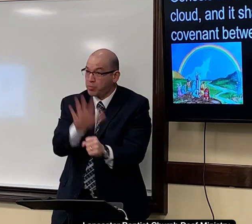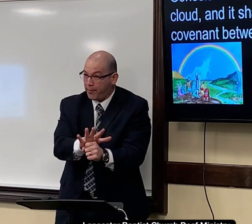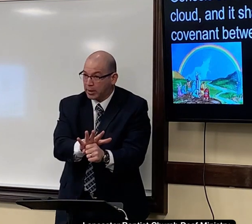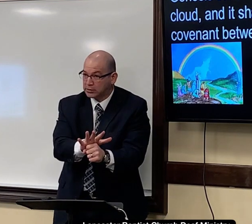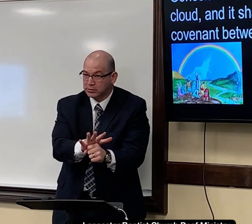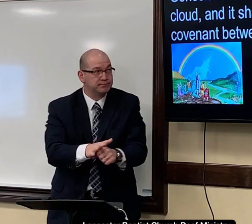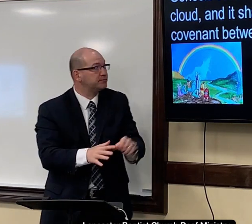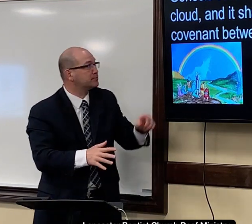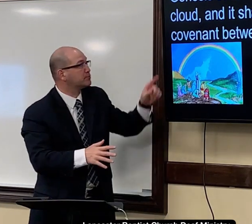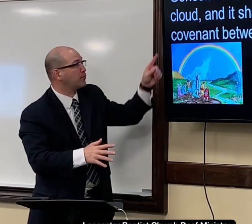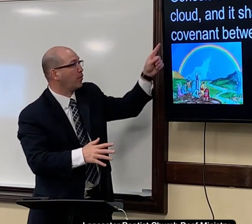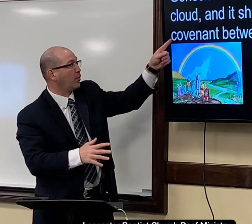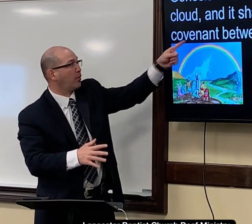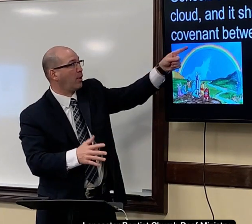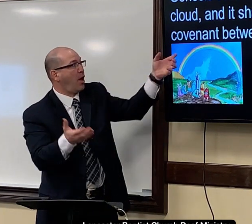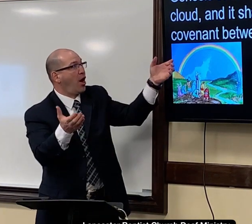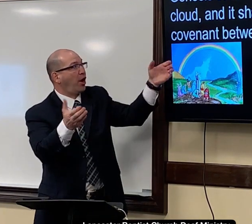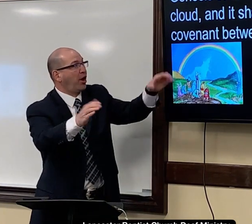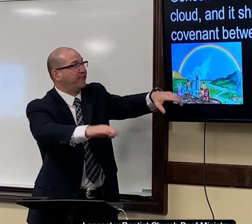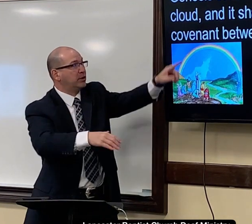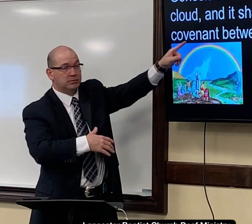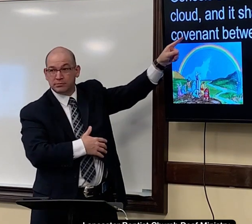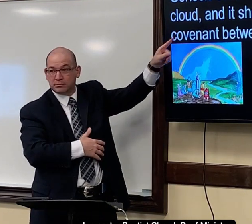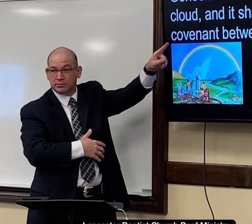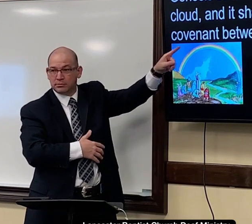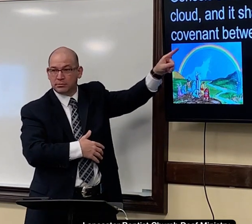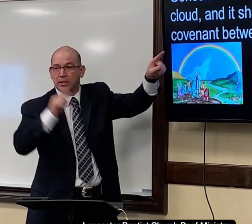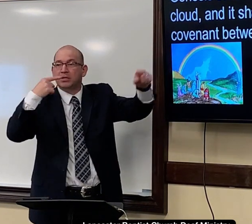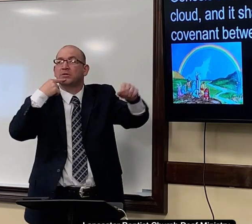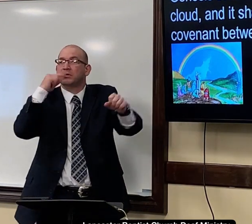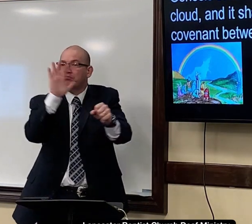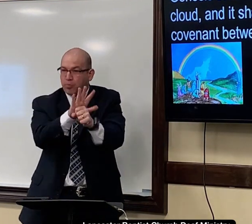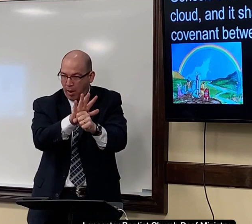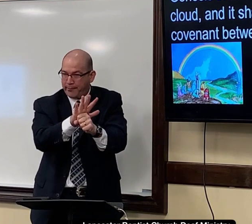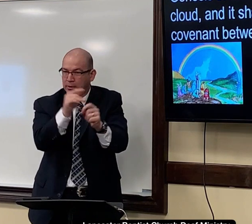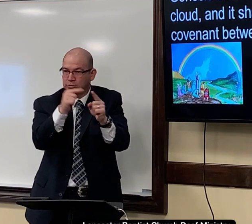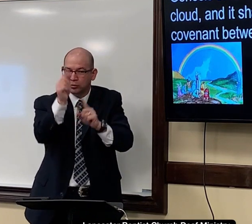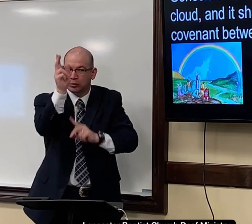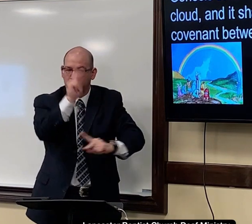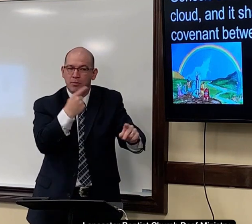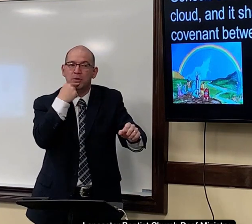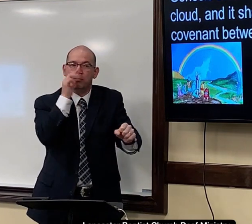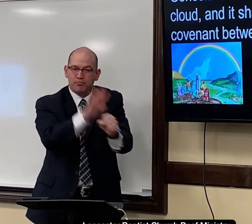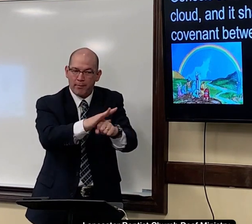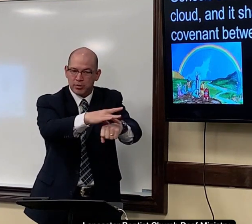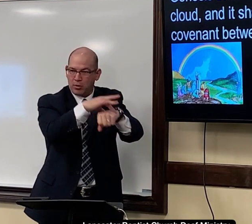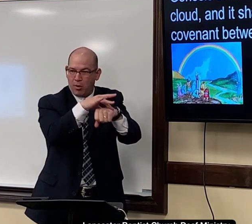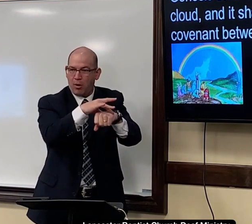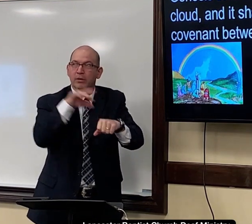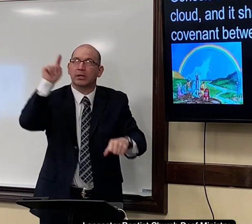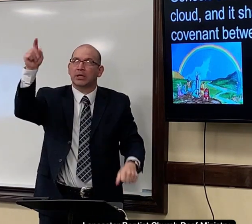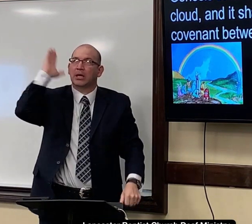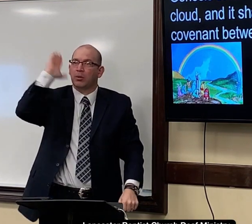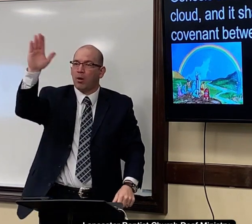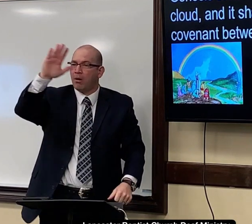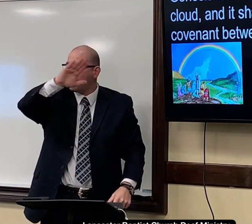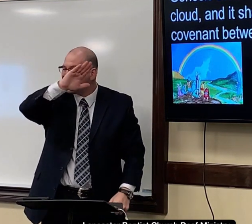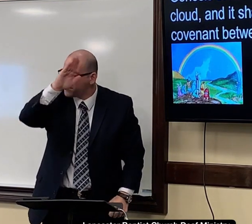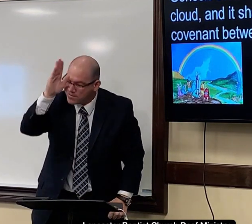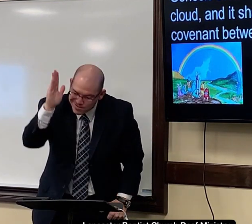it is his promise his covenant is his promise to people of the earth that he would